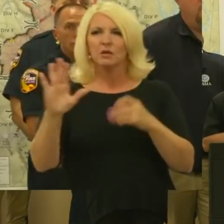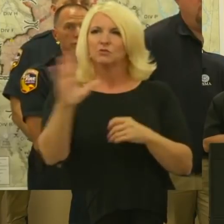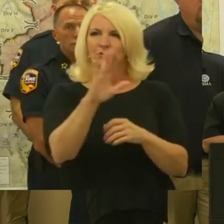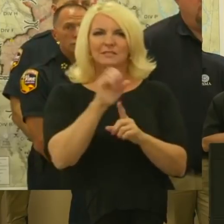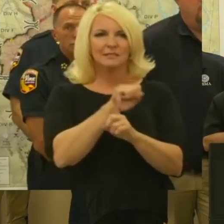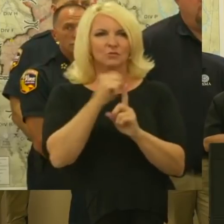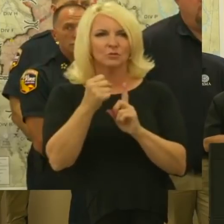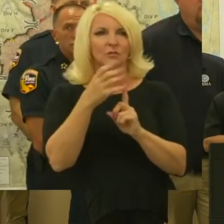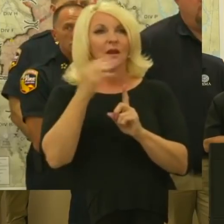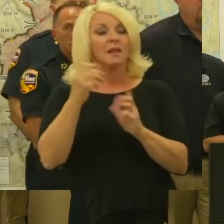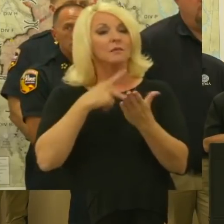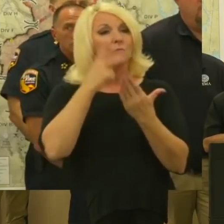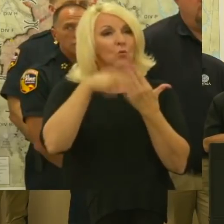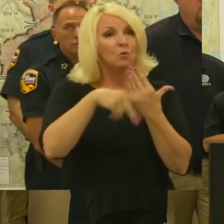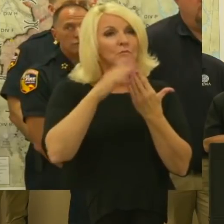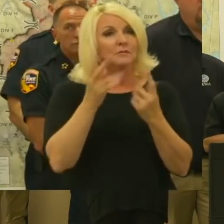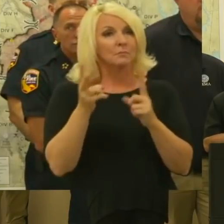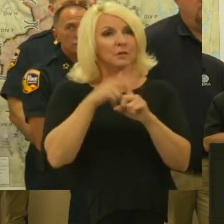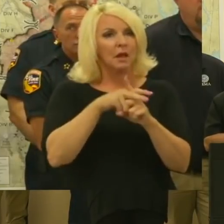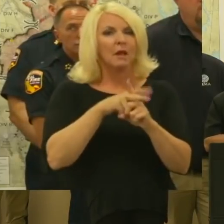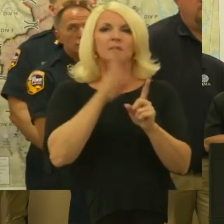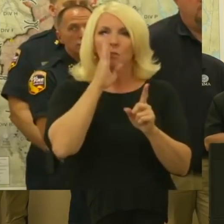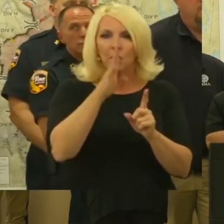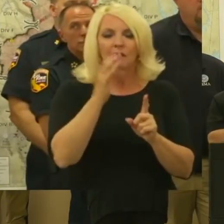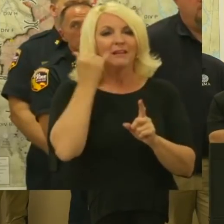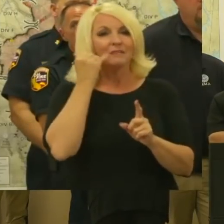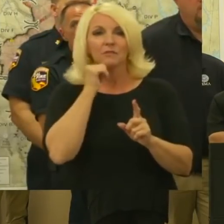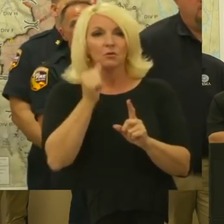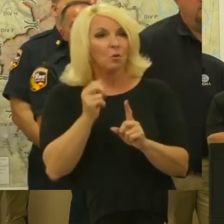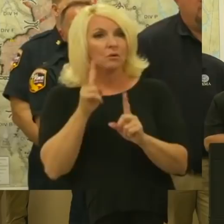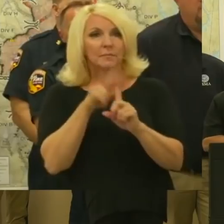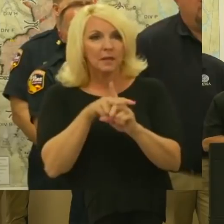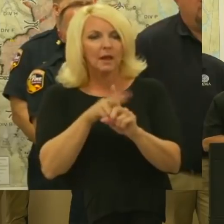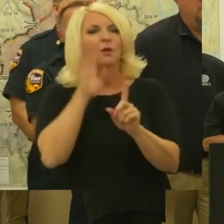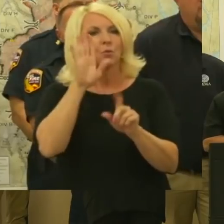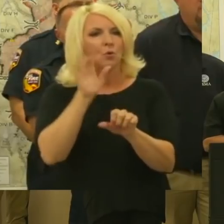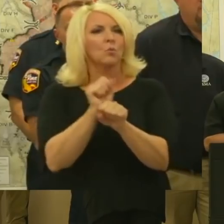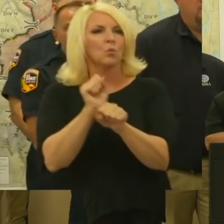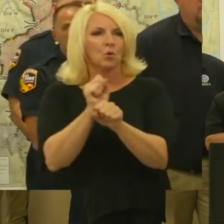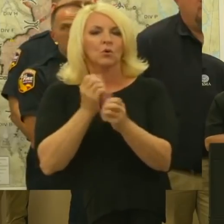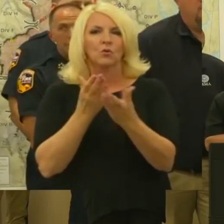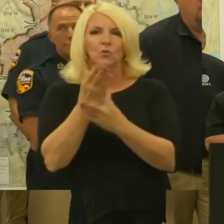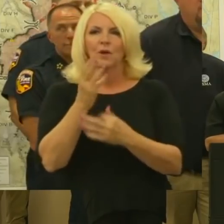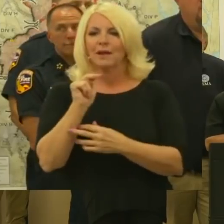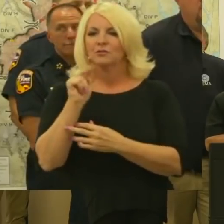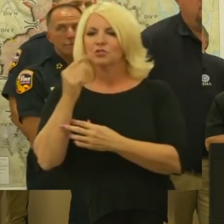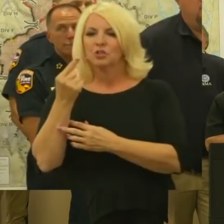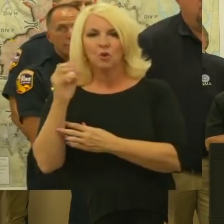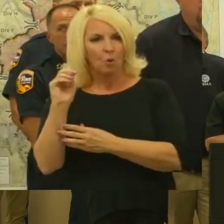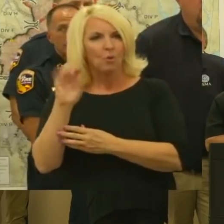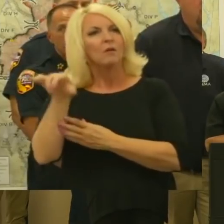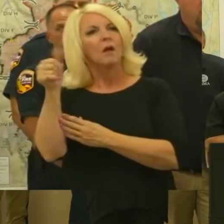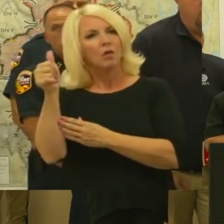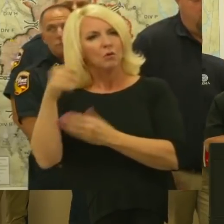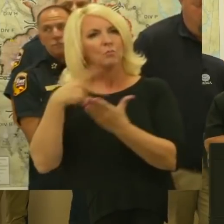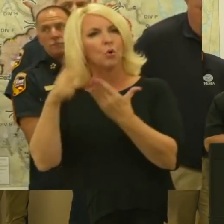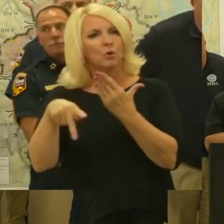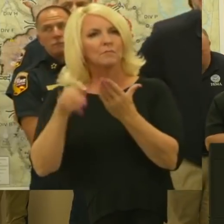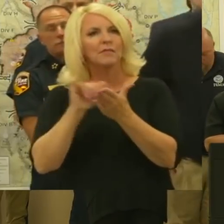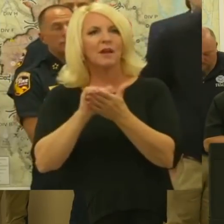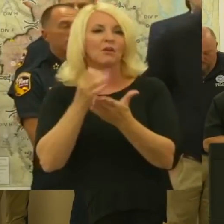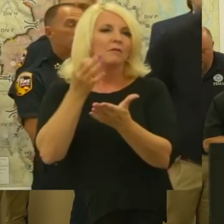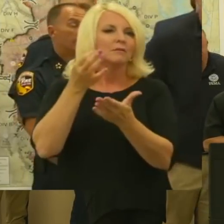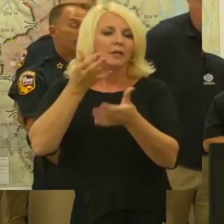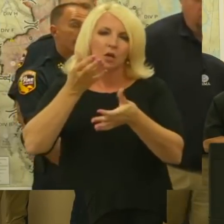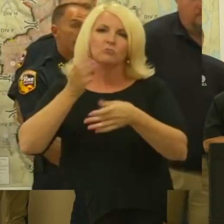programs that apply will apply if they don't apply. We're working with NGOs and other programs, faith based organizations